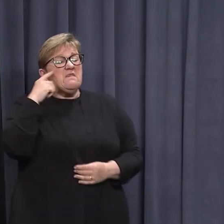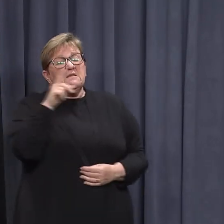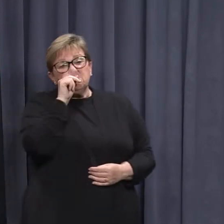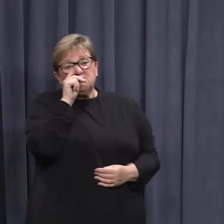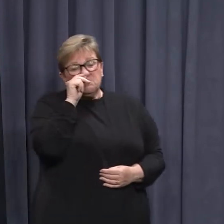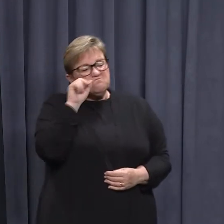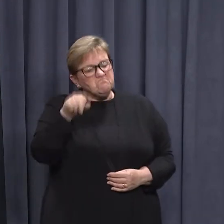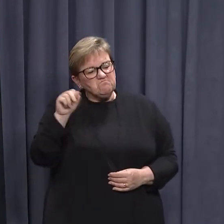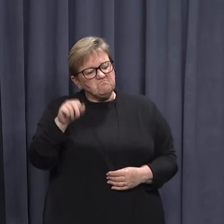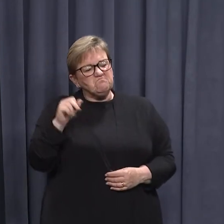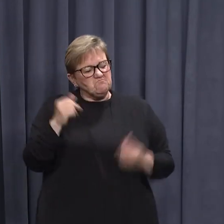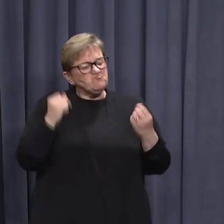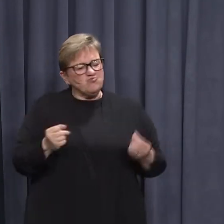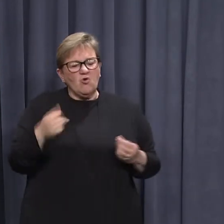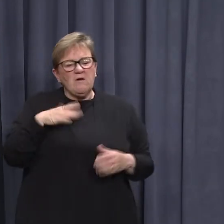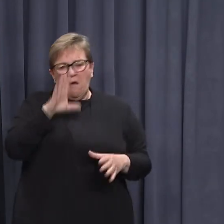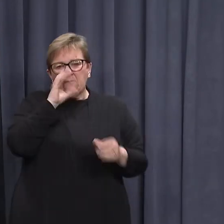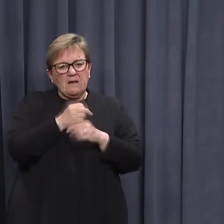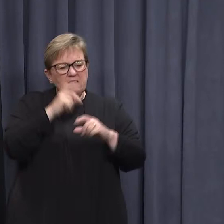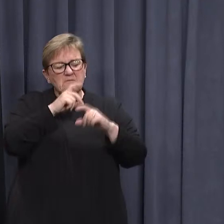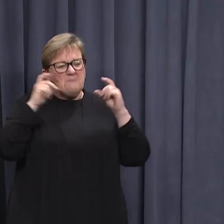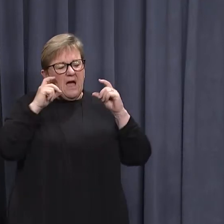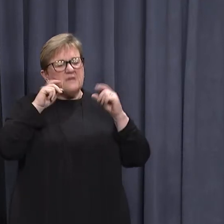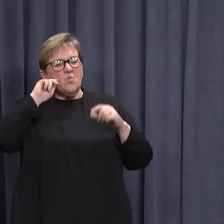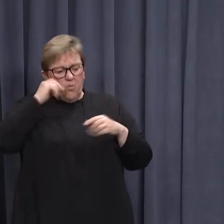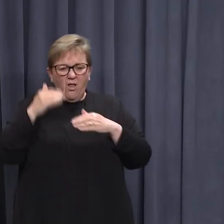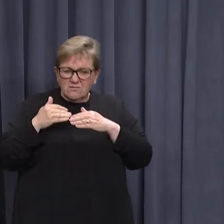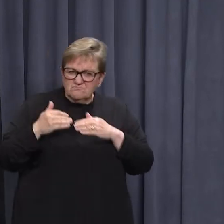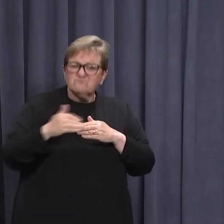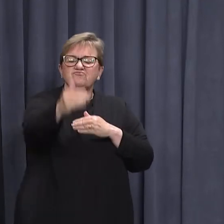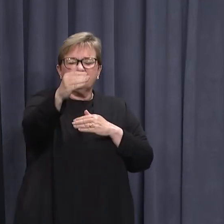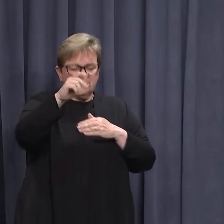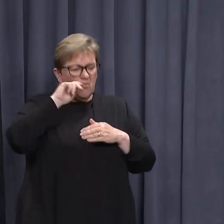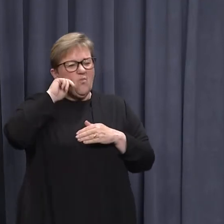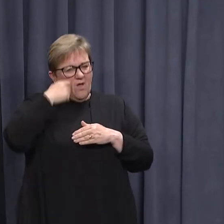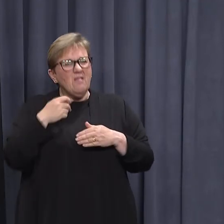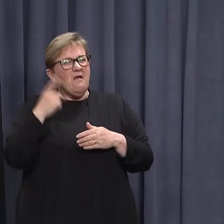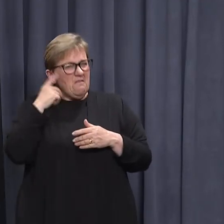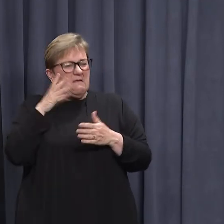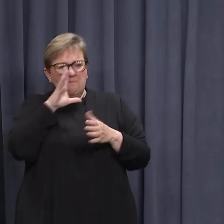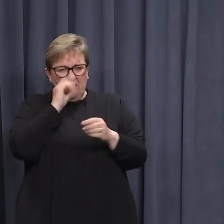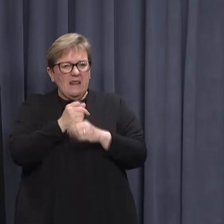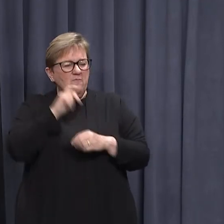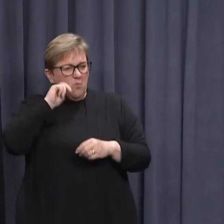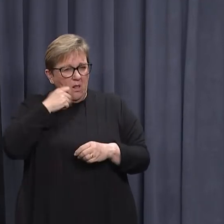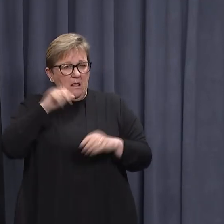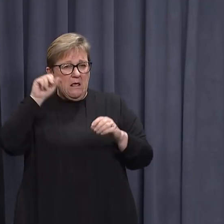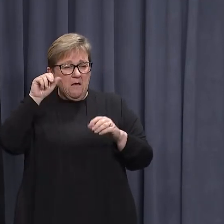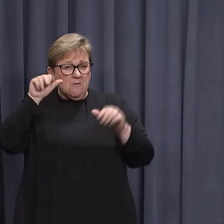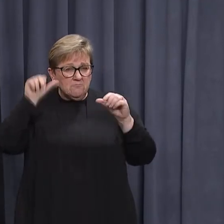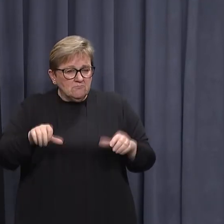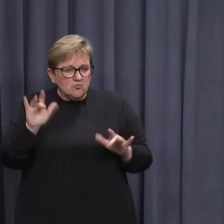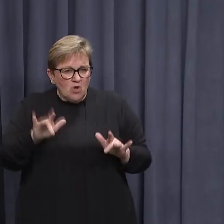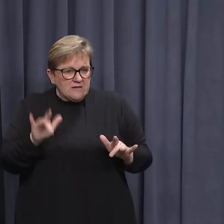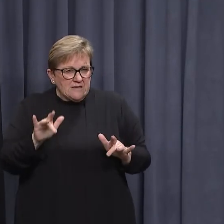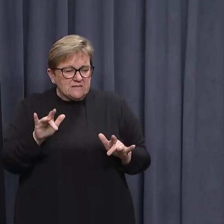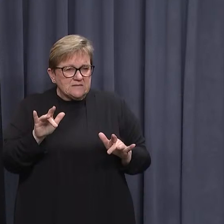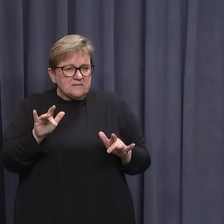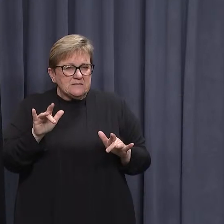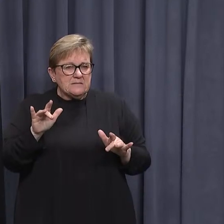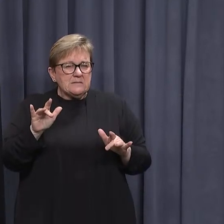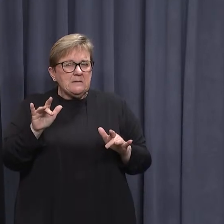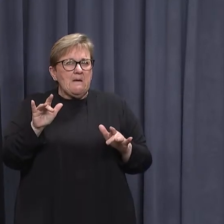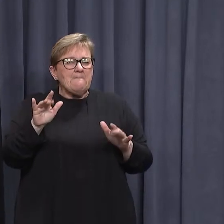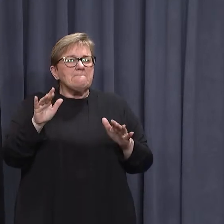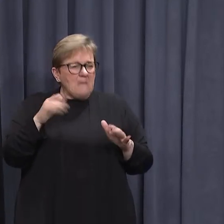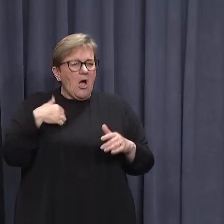possibility. It's a strong possibility. Mask wearing for the long term is a strong possibility. So we can't be